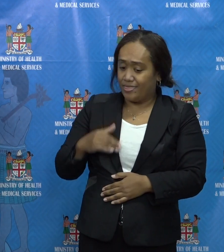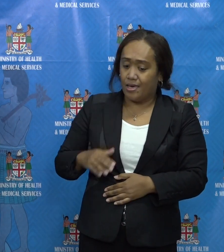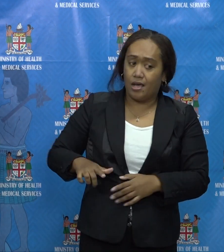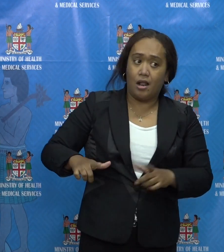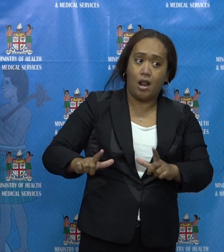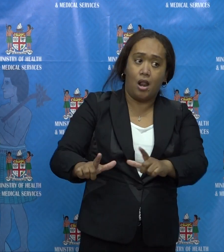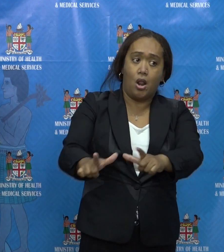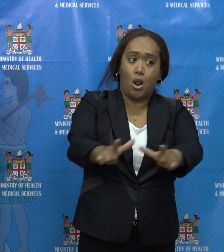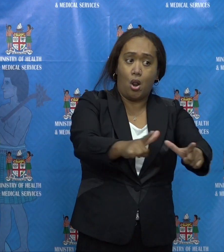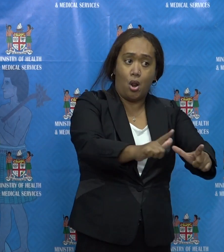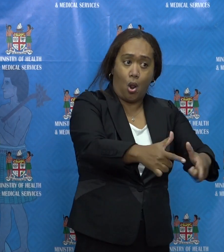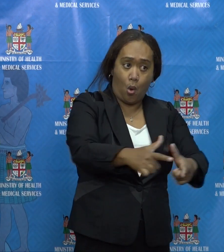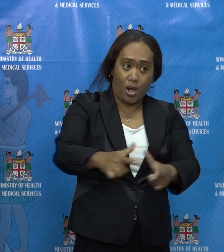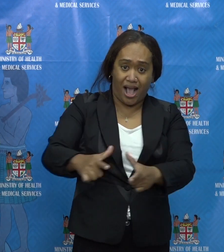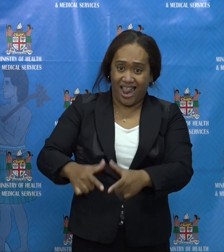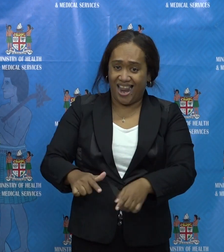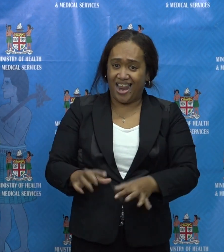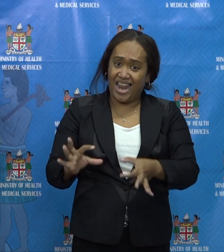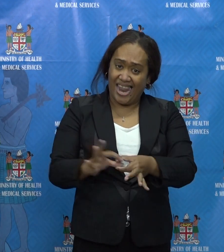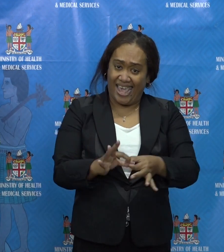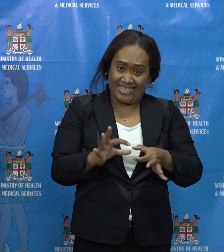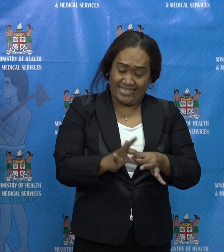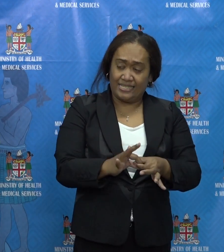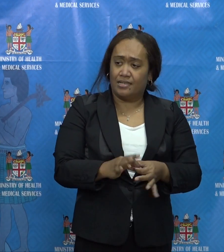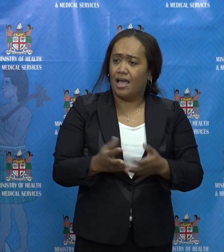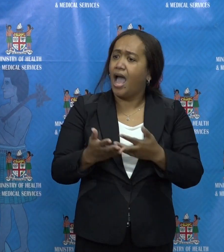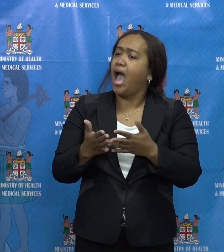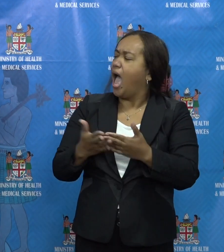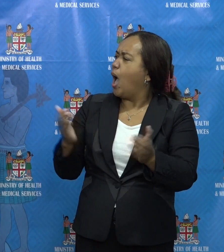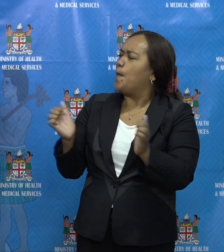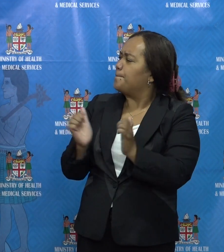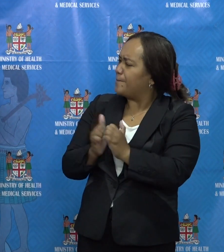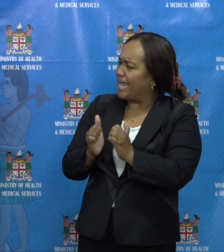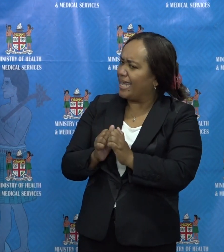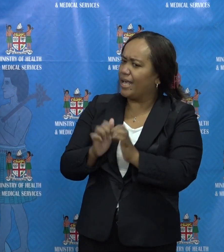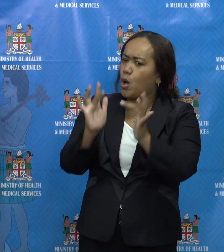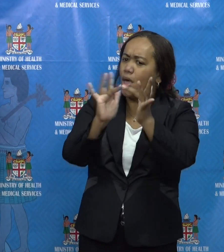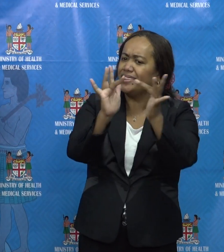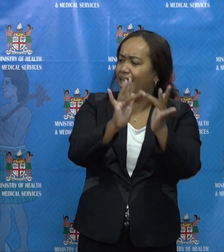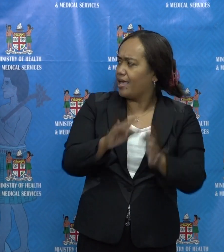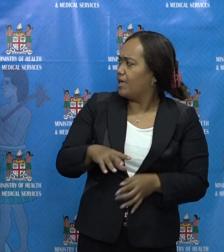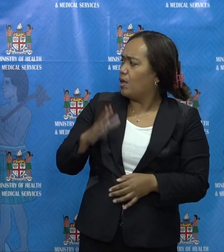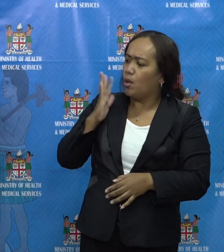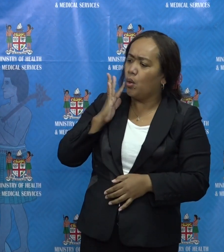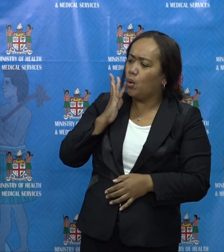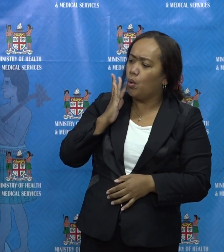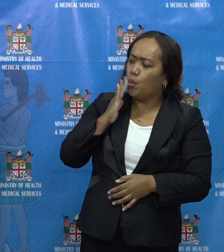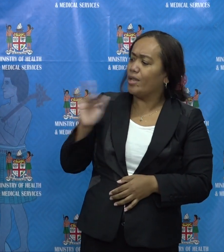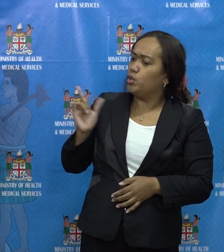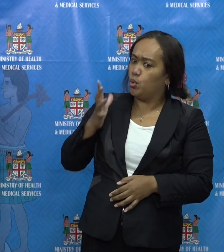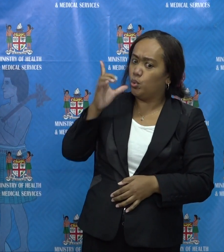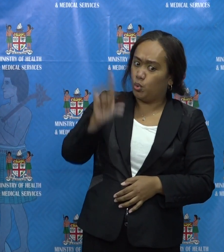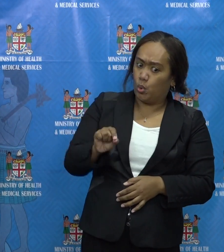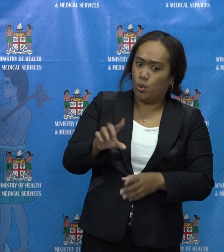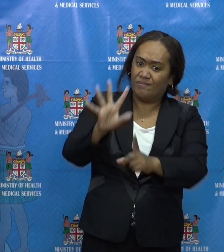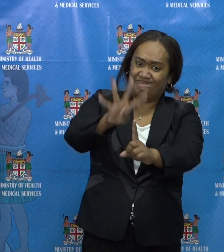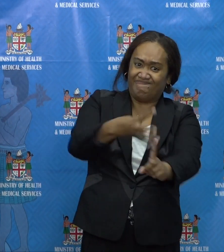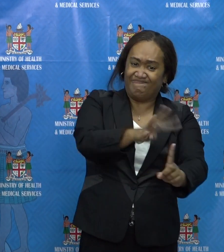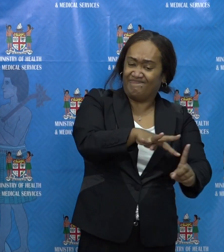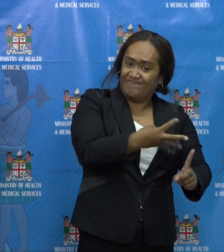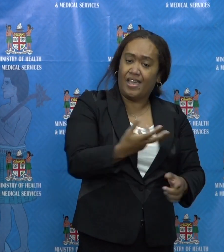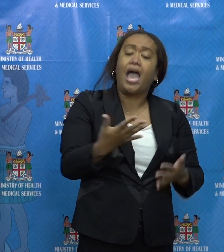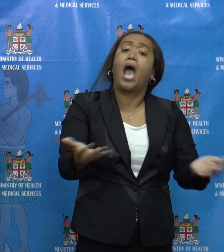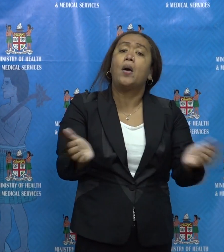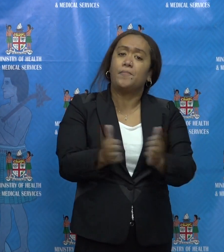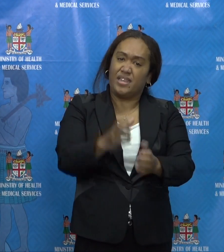how many contacts have we identified? mean, through your contact tracing works? And how many of those people